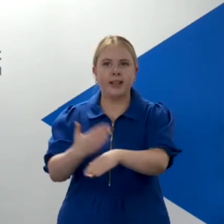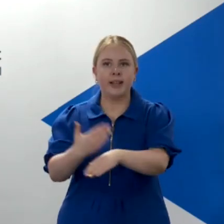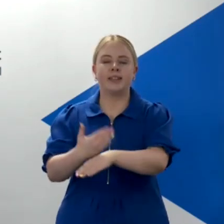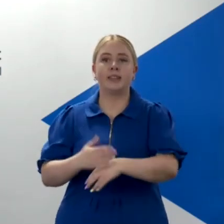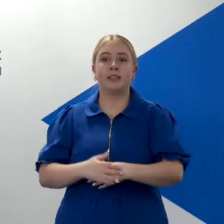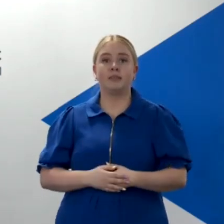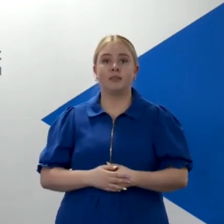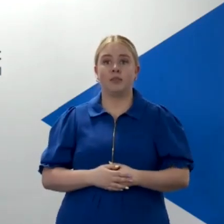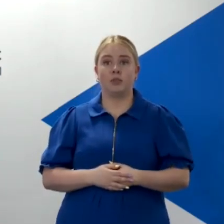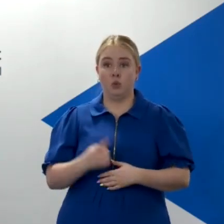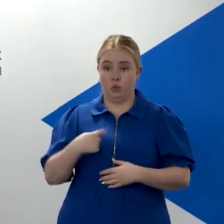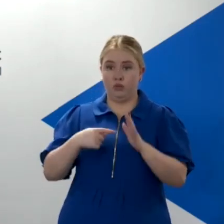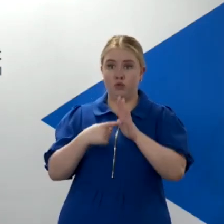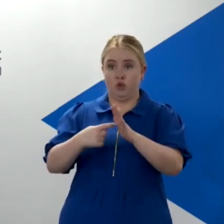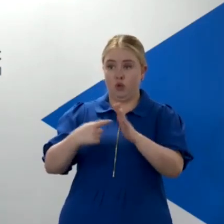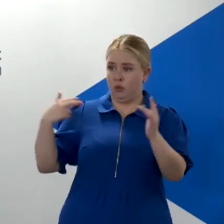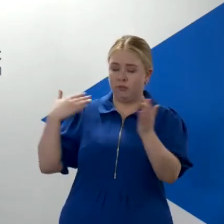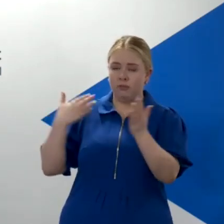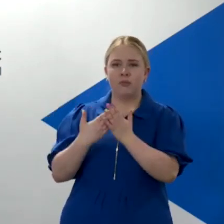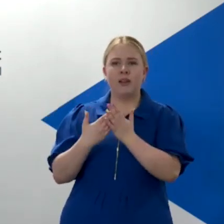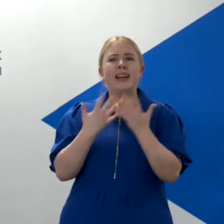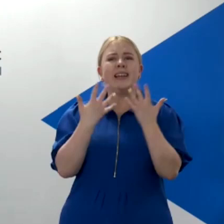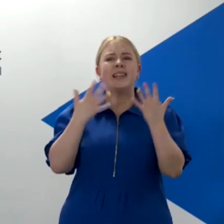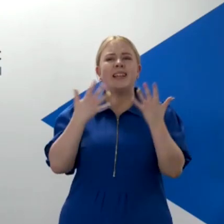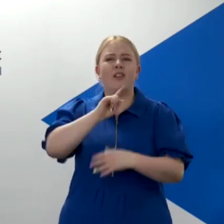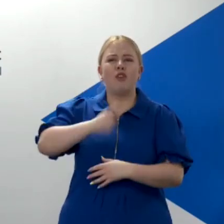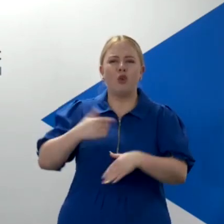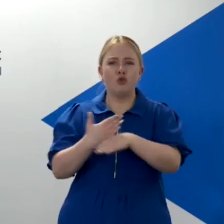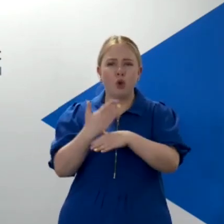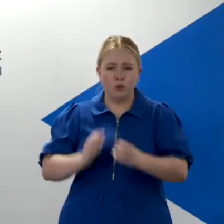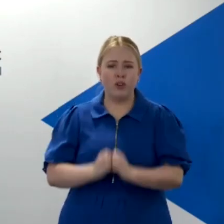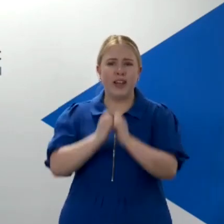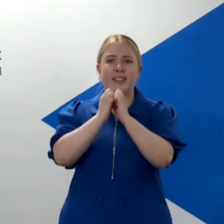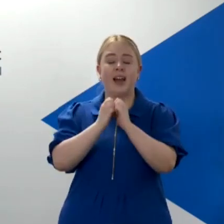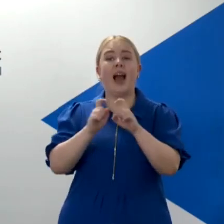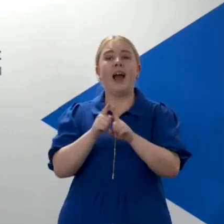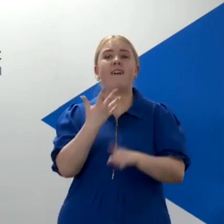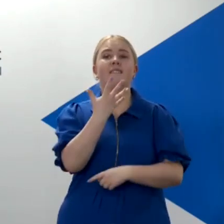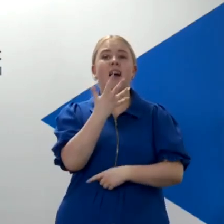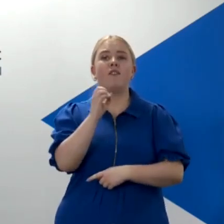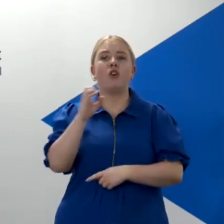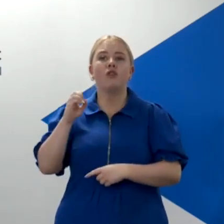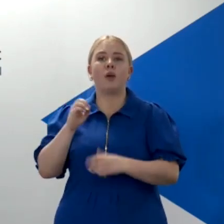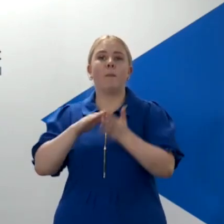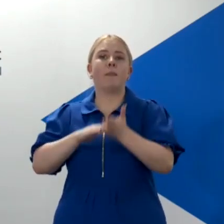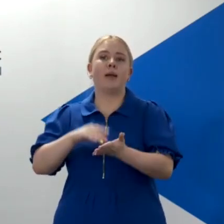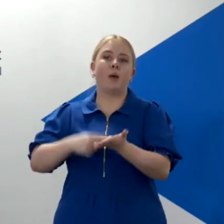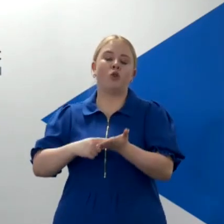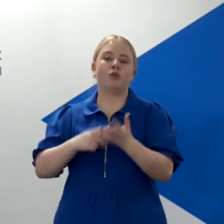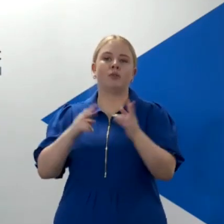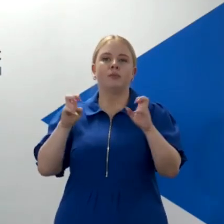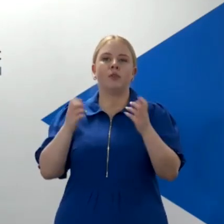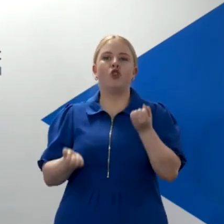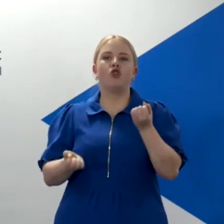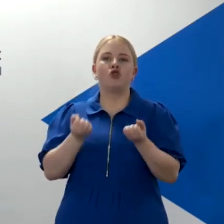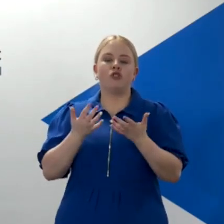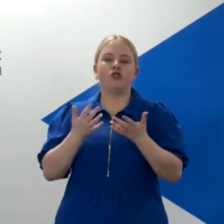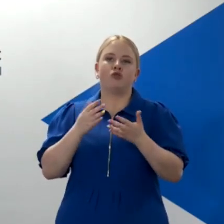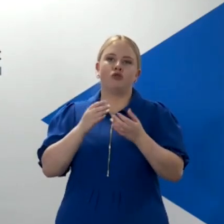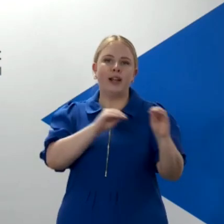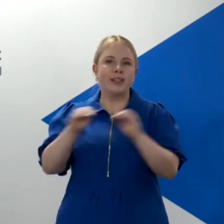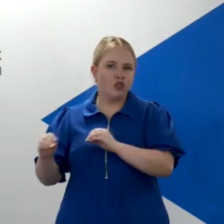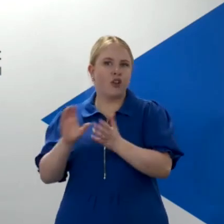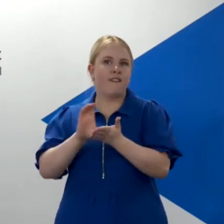whether there's tens of thousands of jobs that we have created, whether it's the £500 million just transition fund that we have committed.